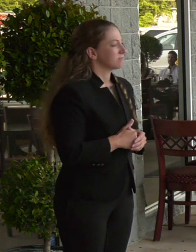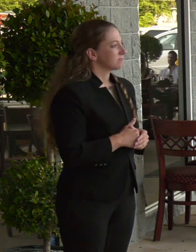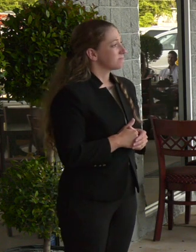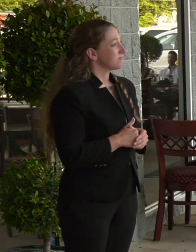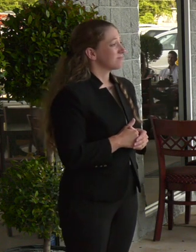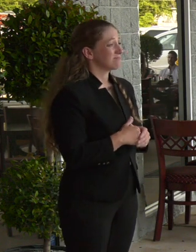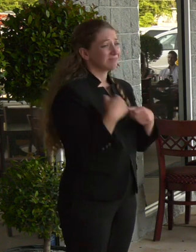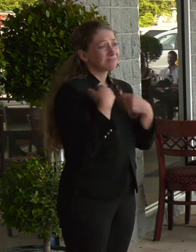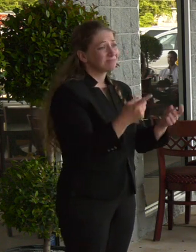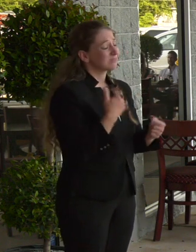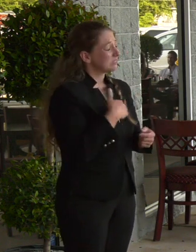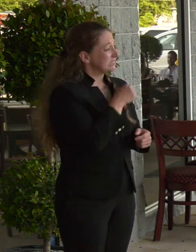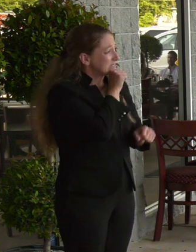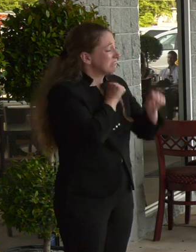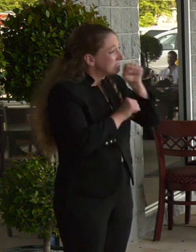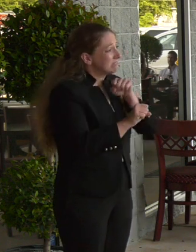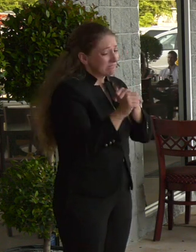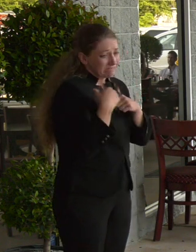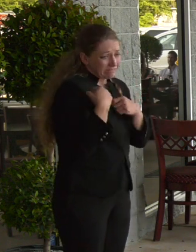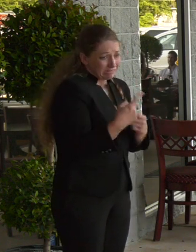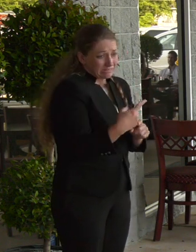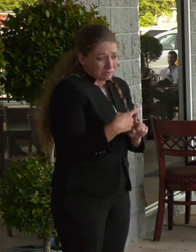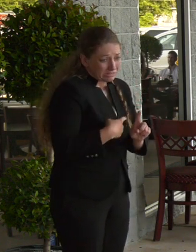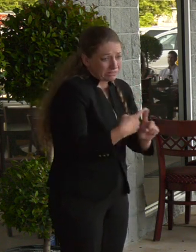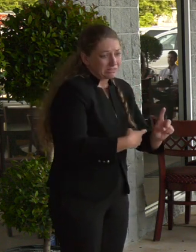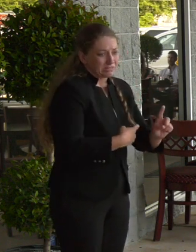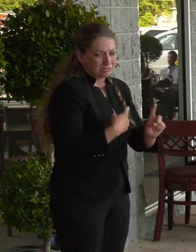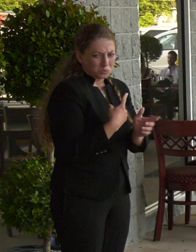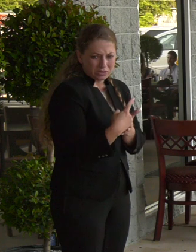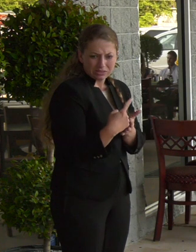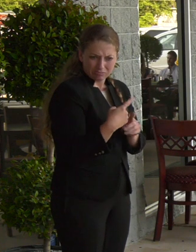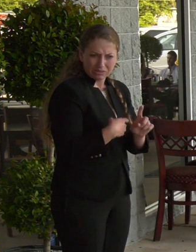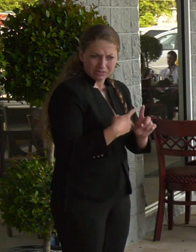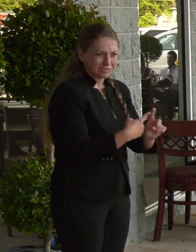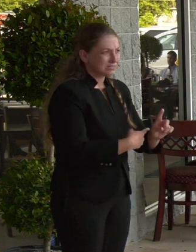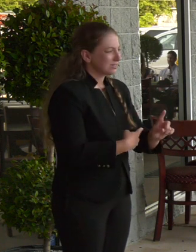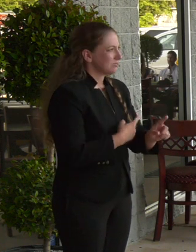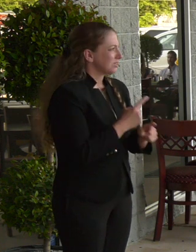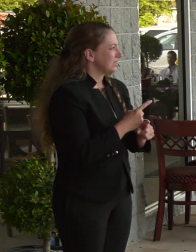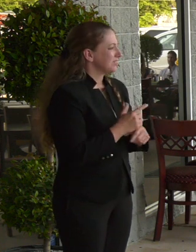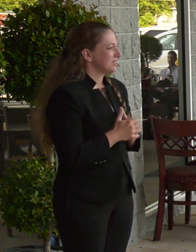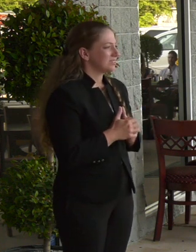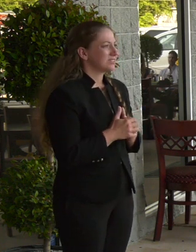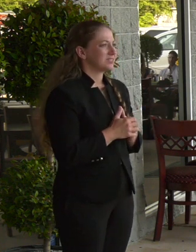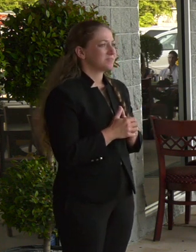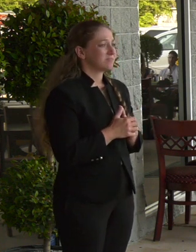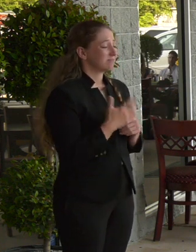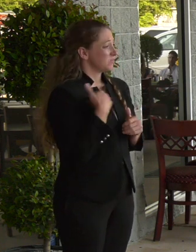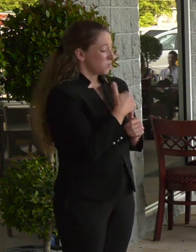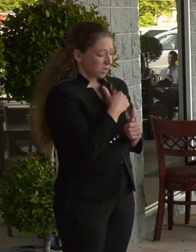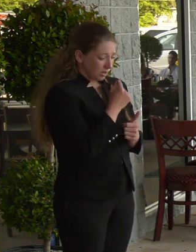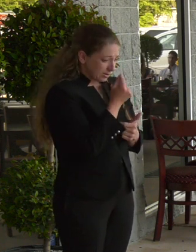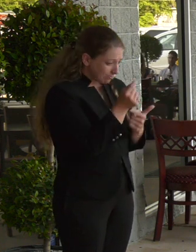It's been a tough road the past couple of months, weeks, it's months now, I think, but we have done everything we can to be